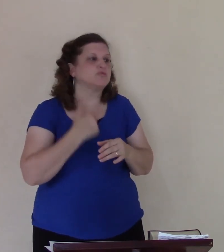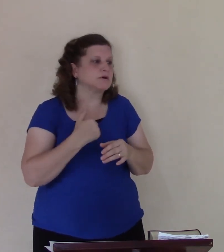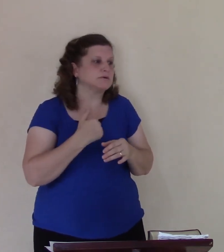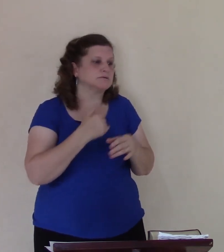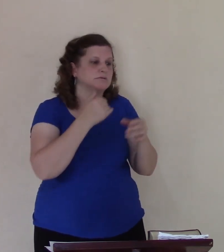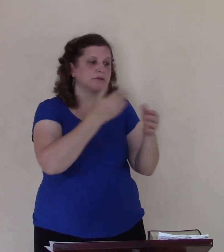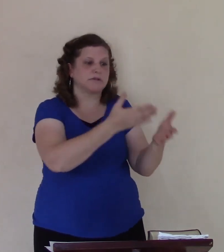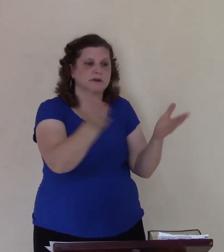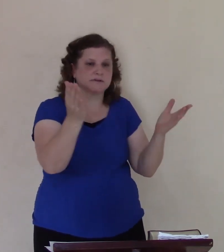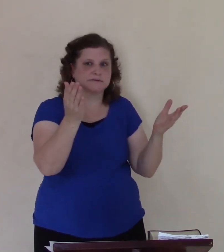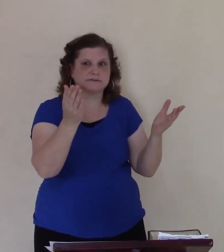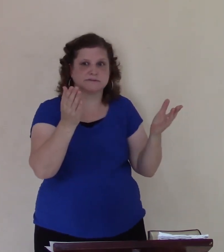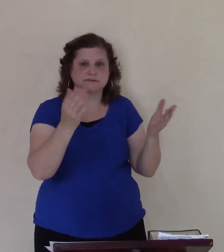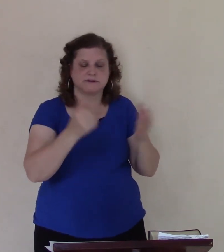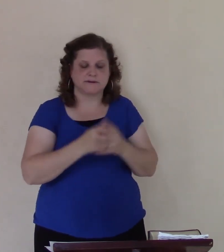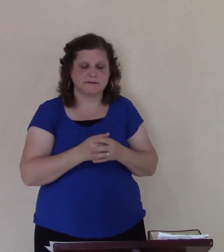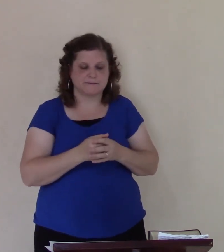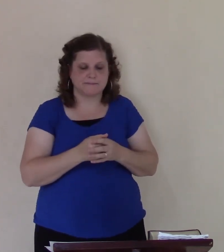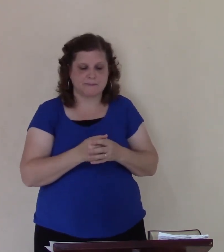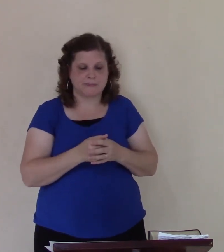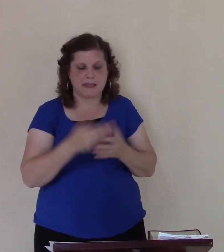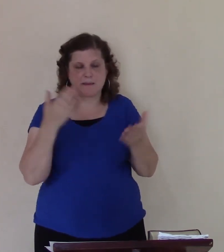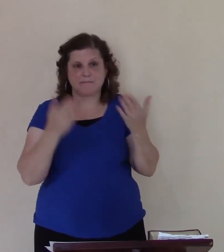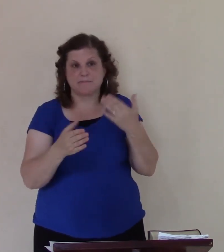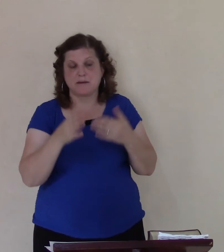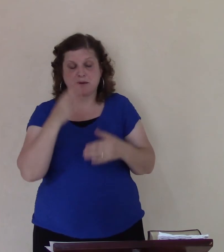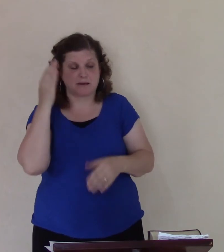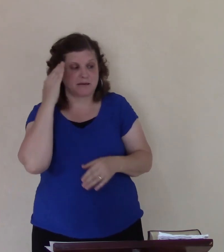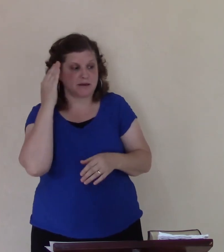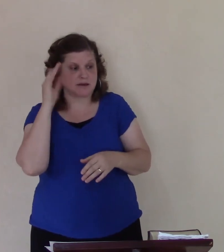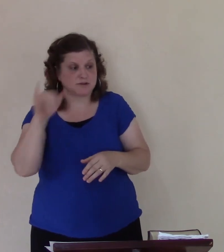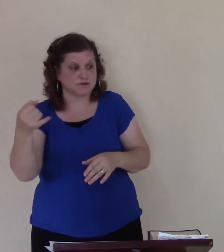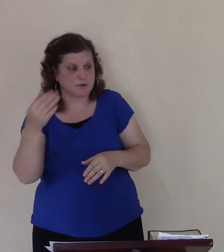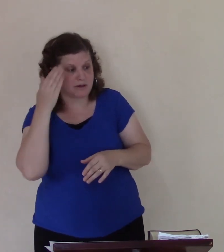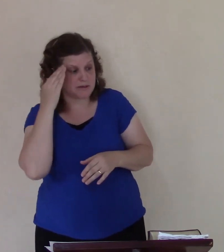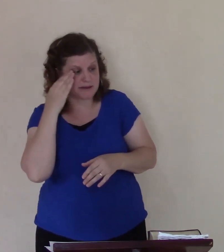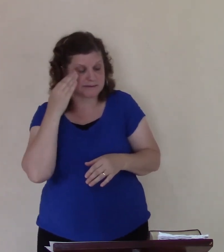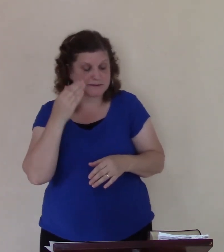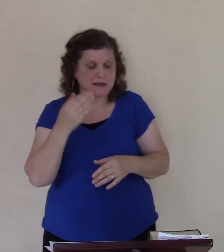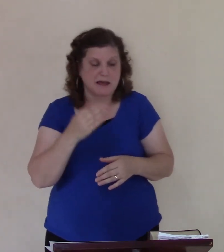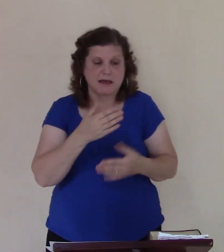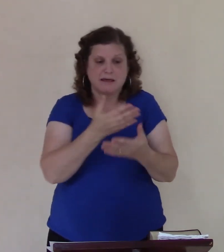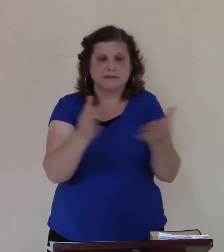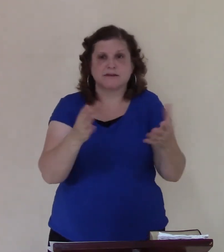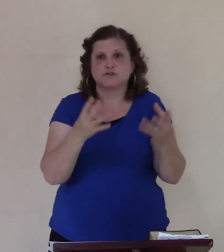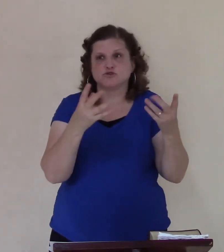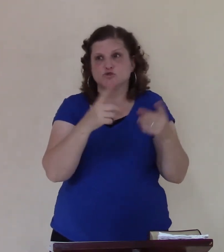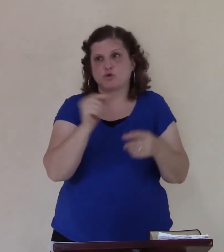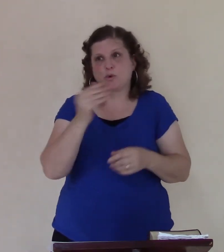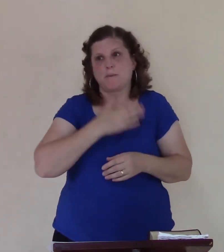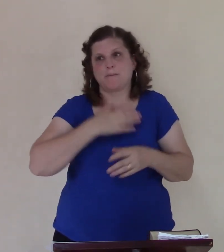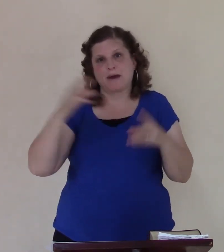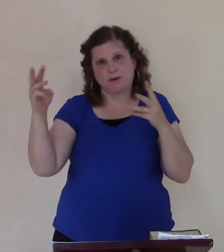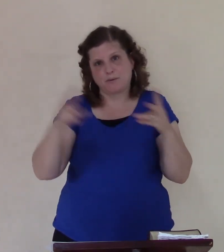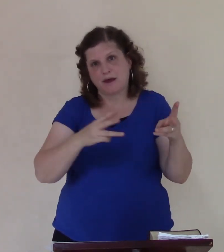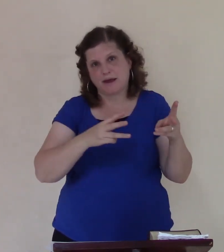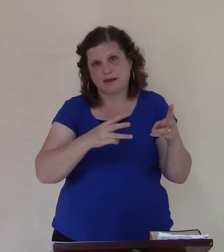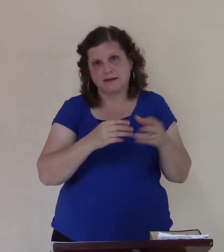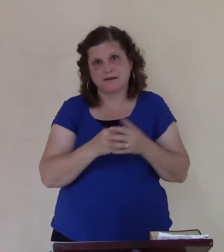maybe Jonah felt like oh finally something is going like that finally something good for me maybe not thank you God but